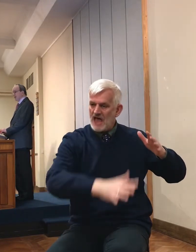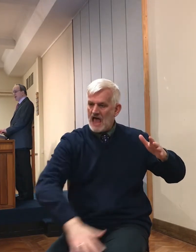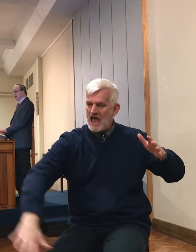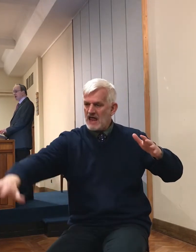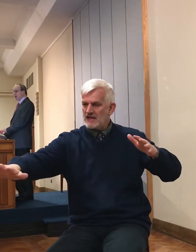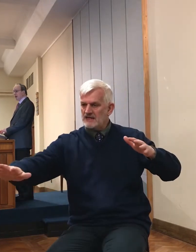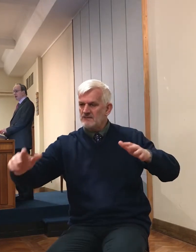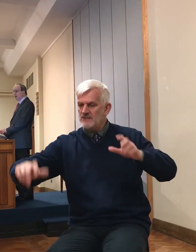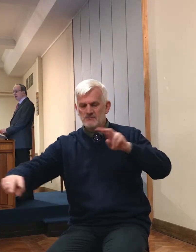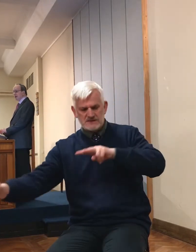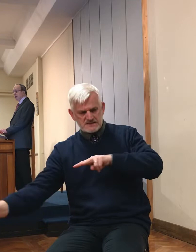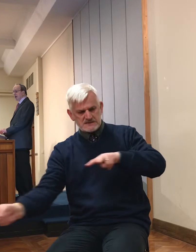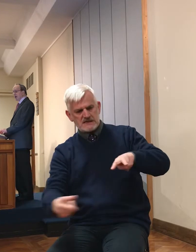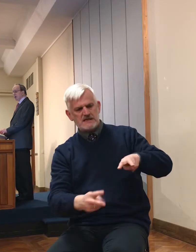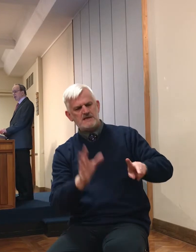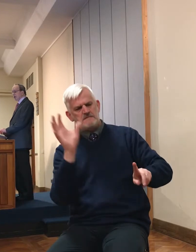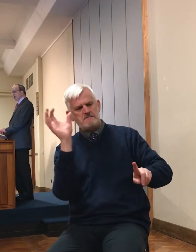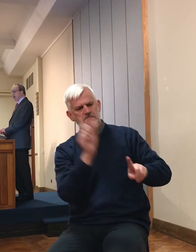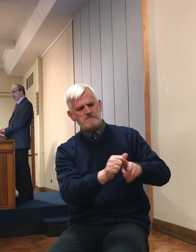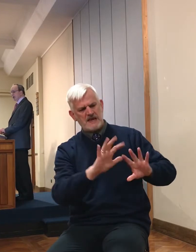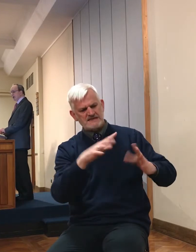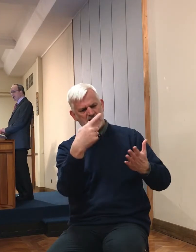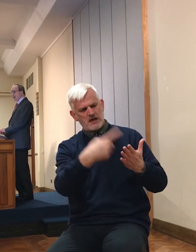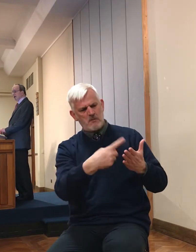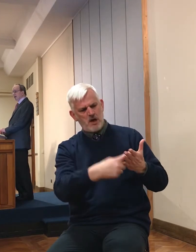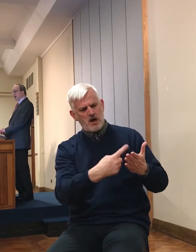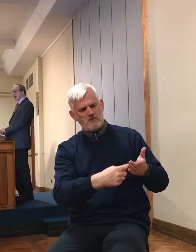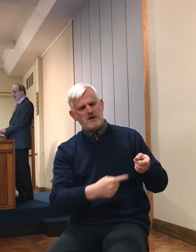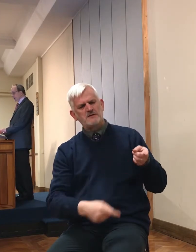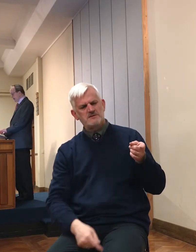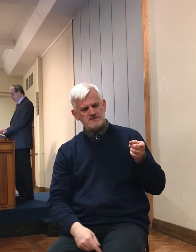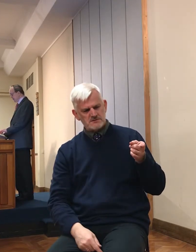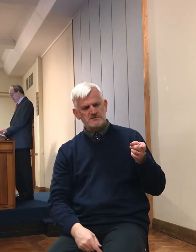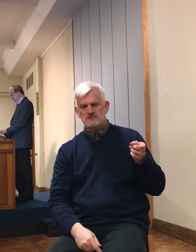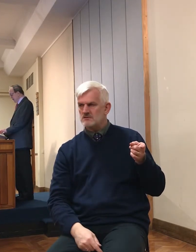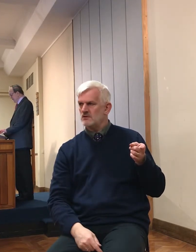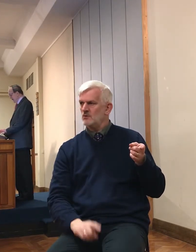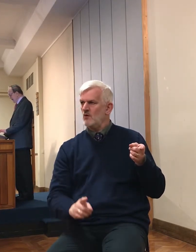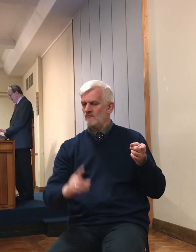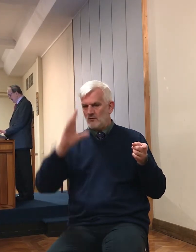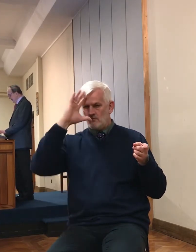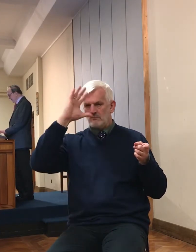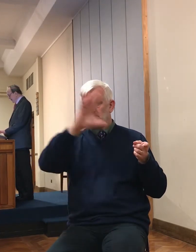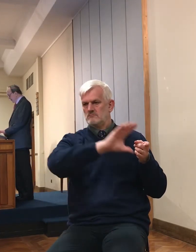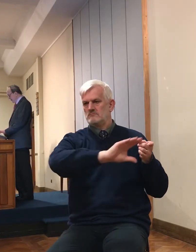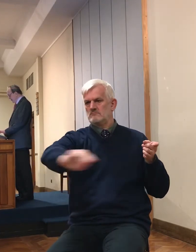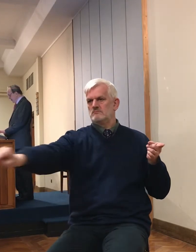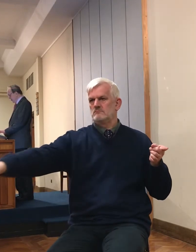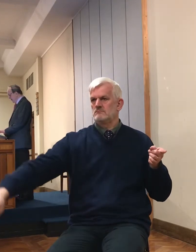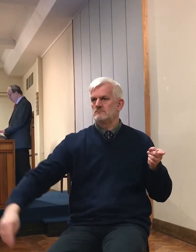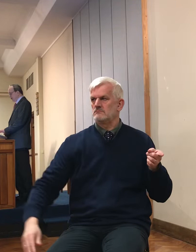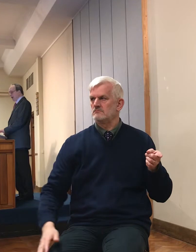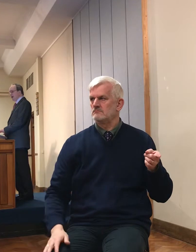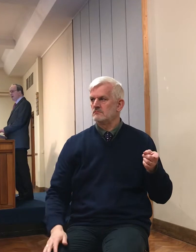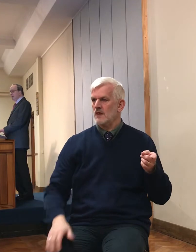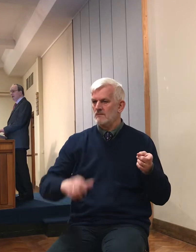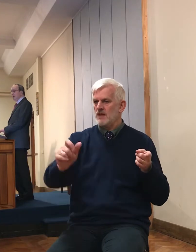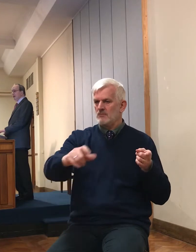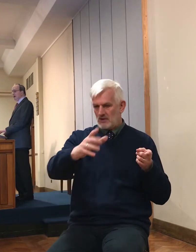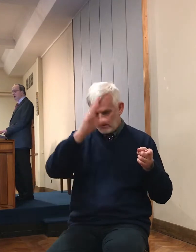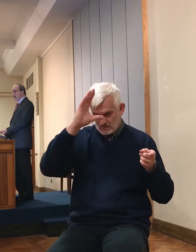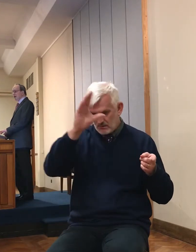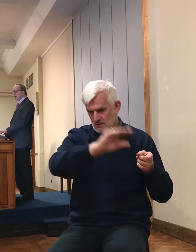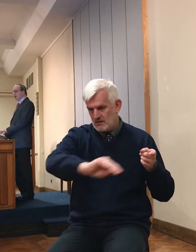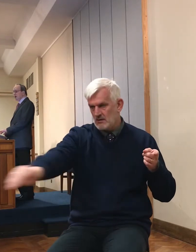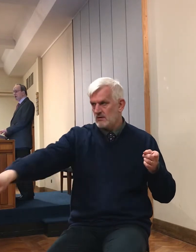then those commandments, and also the blessings of the curses of God attending them, would be proclaimed